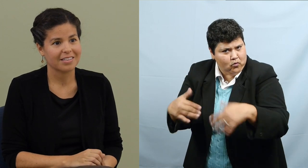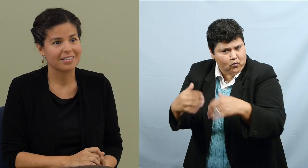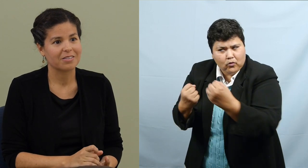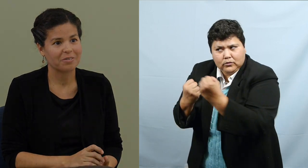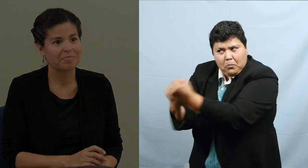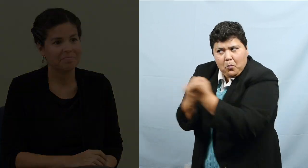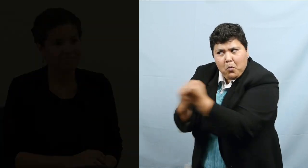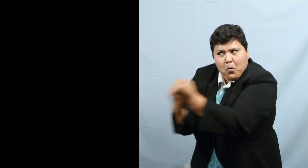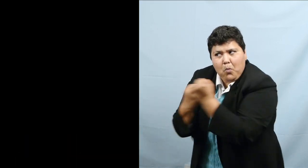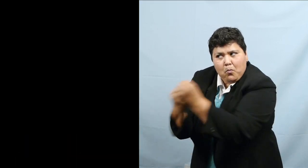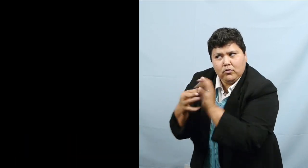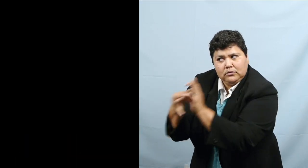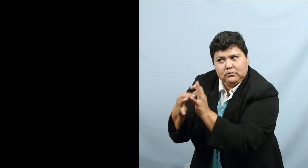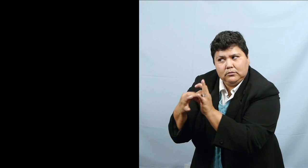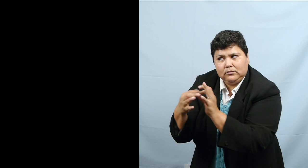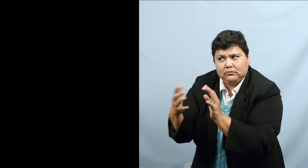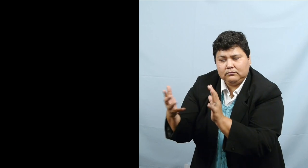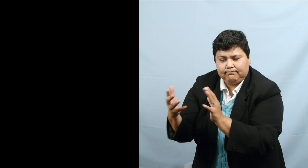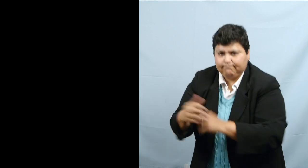sense, so.